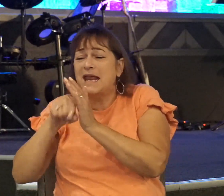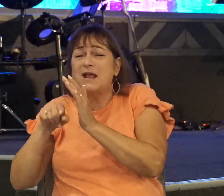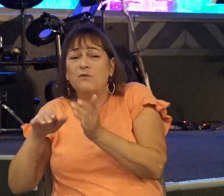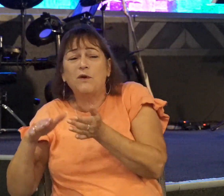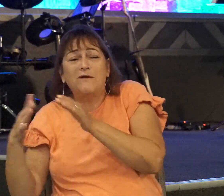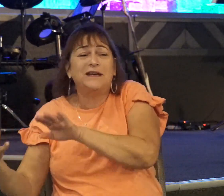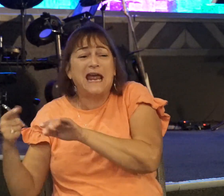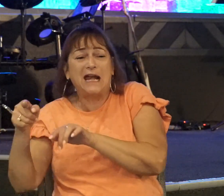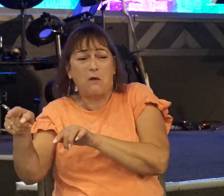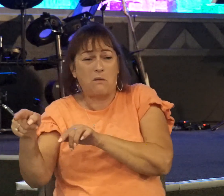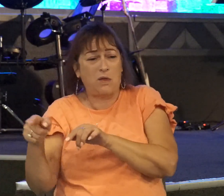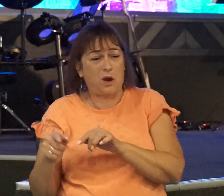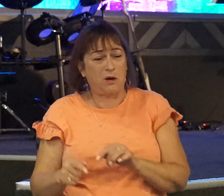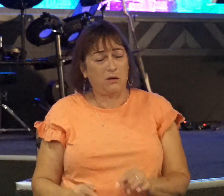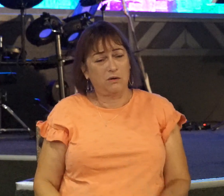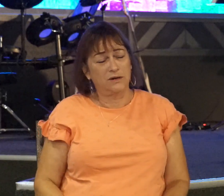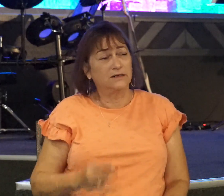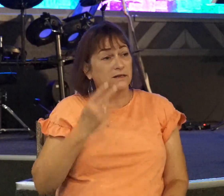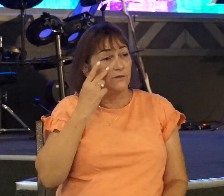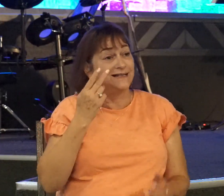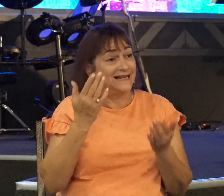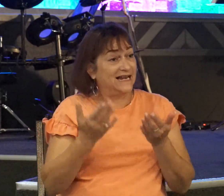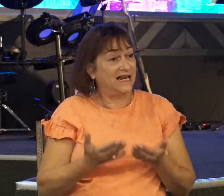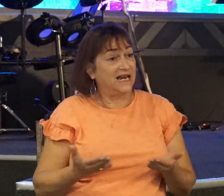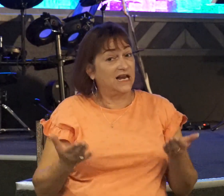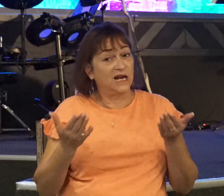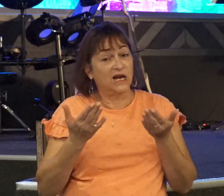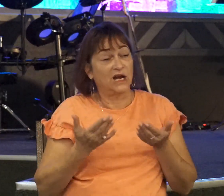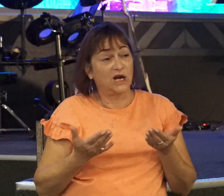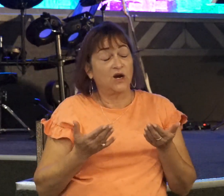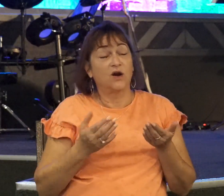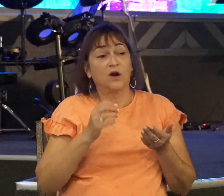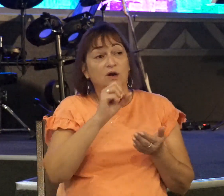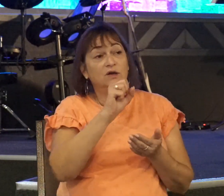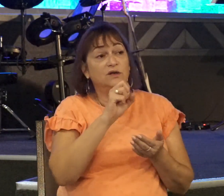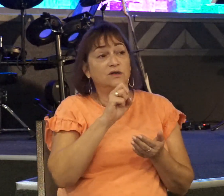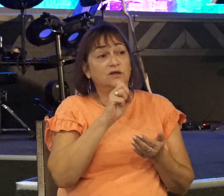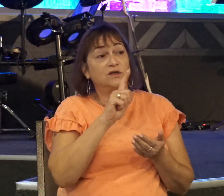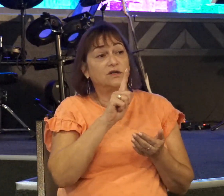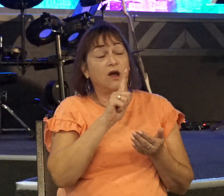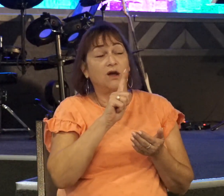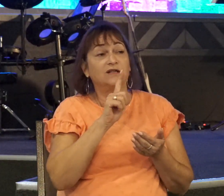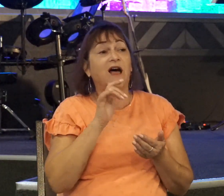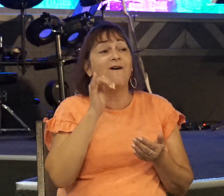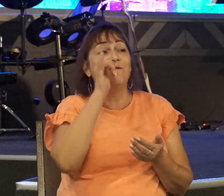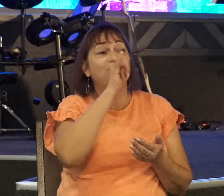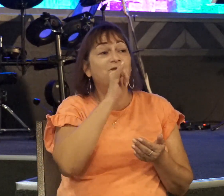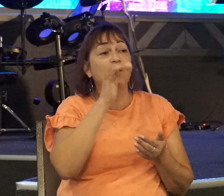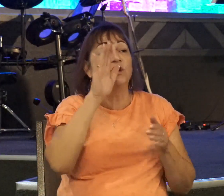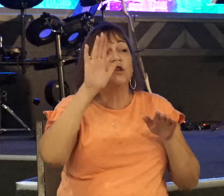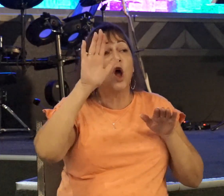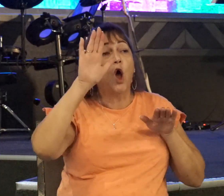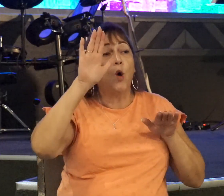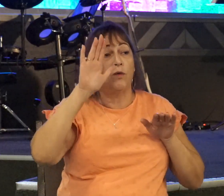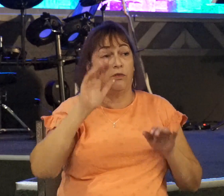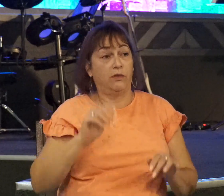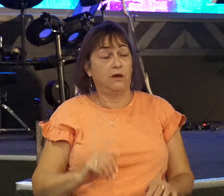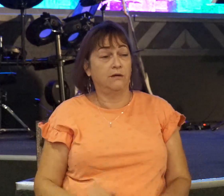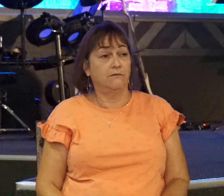And so, we see here Saul's foolish oath. The